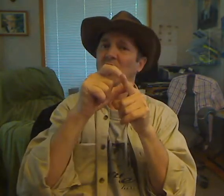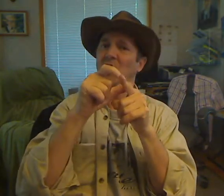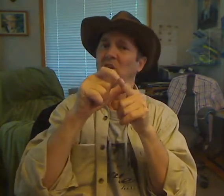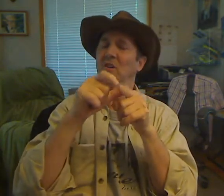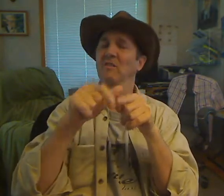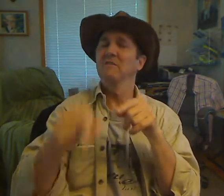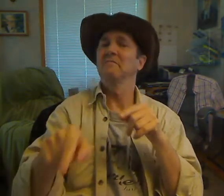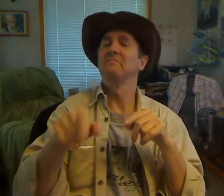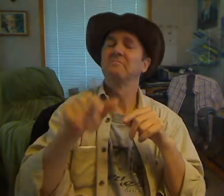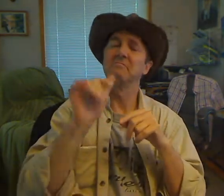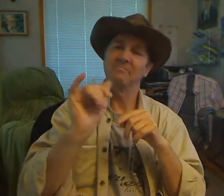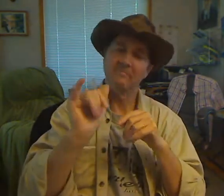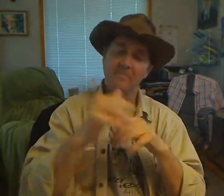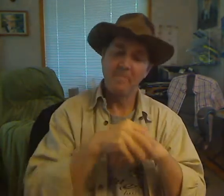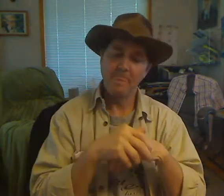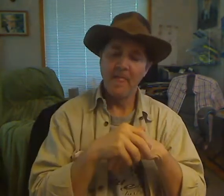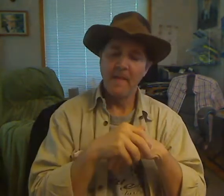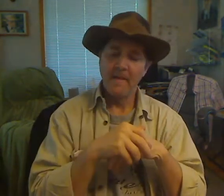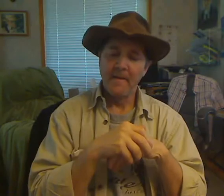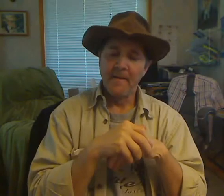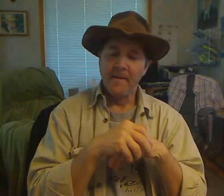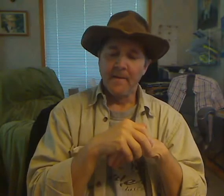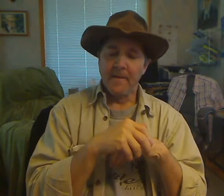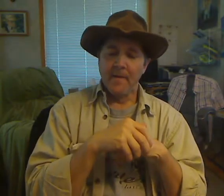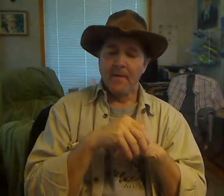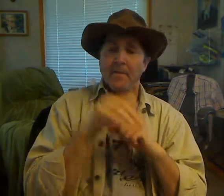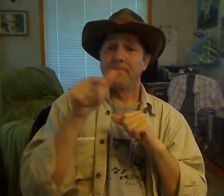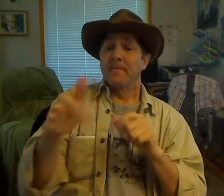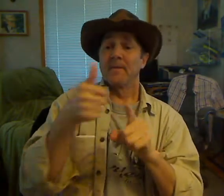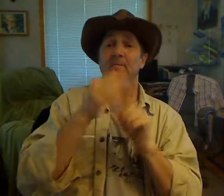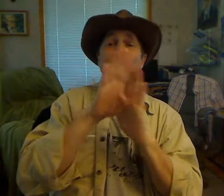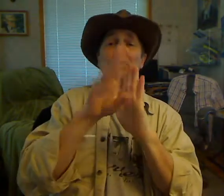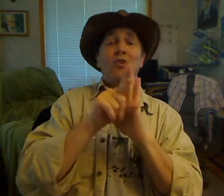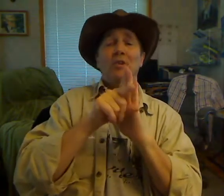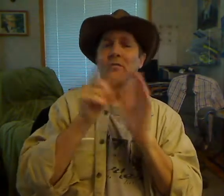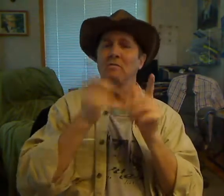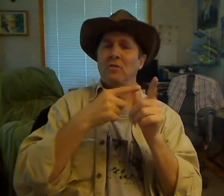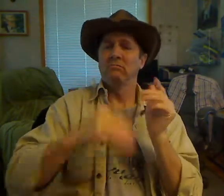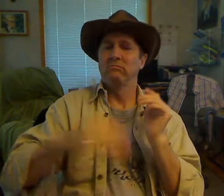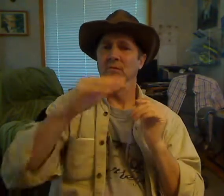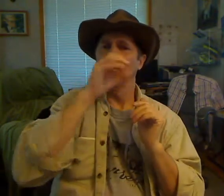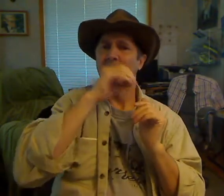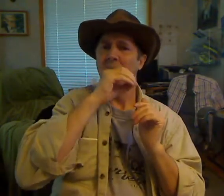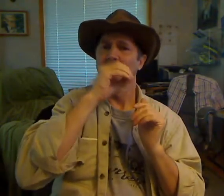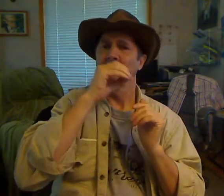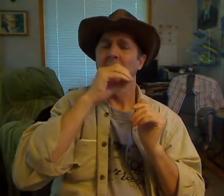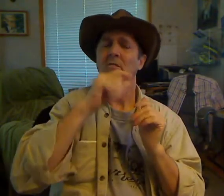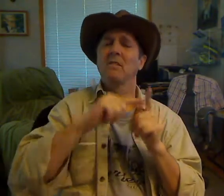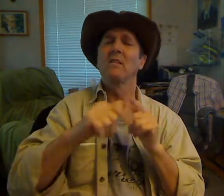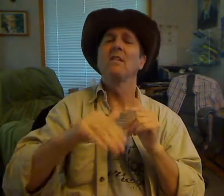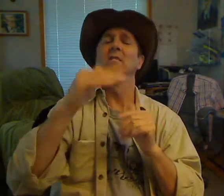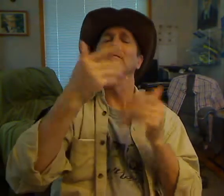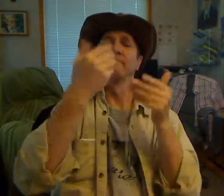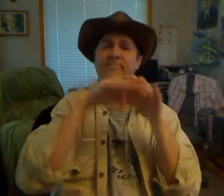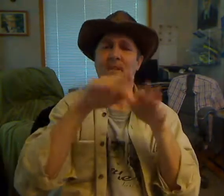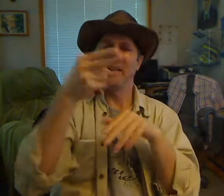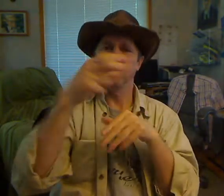15 make-ups for the oldest football team in North America. We are going to bring the sea atmosphere